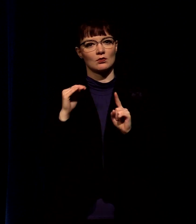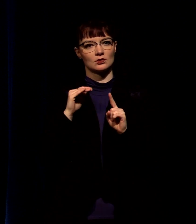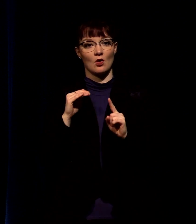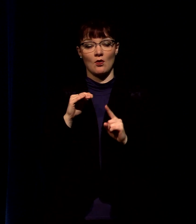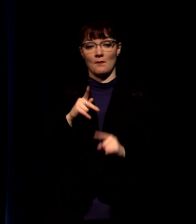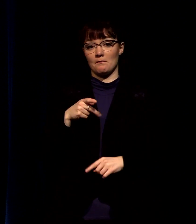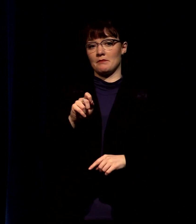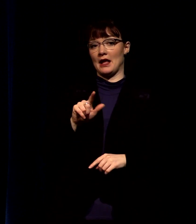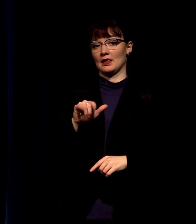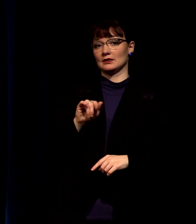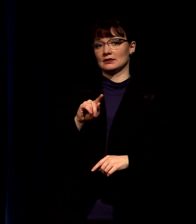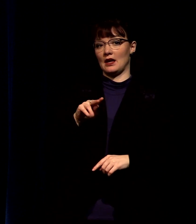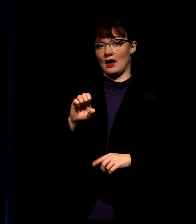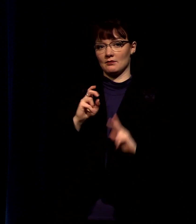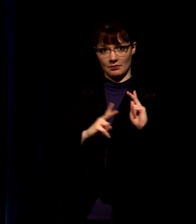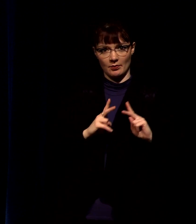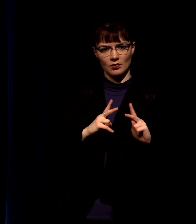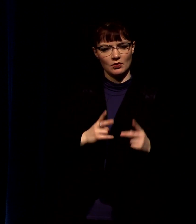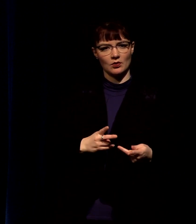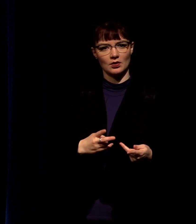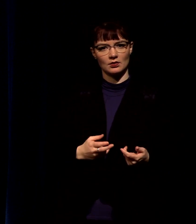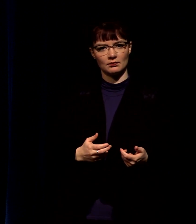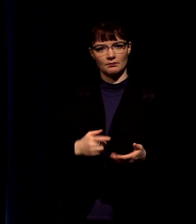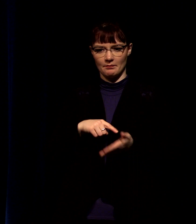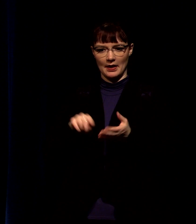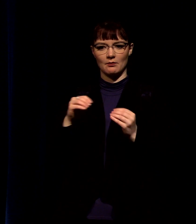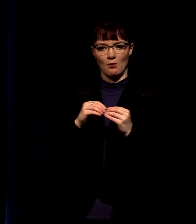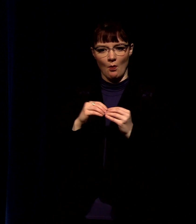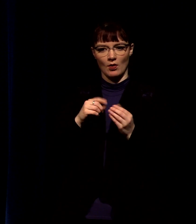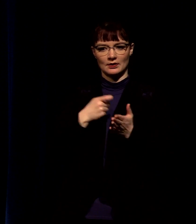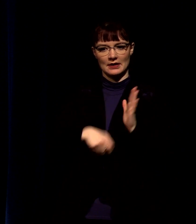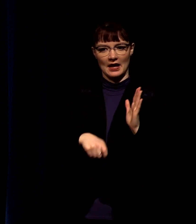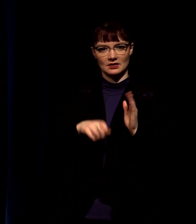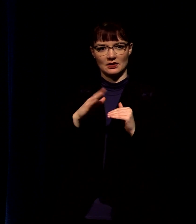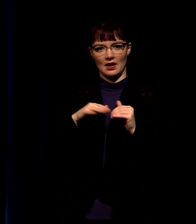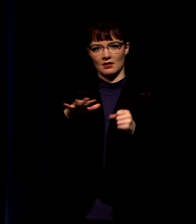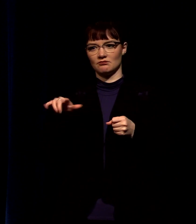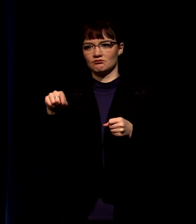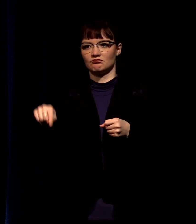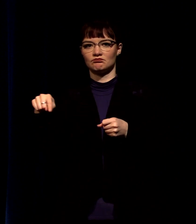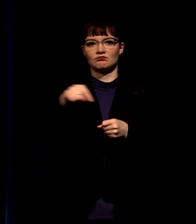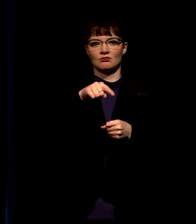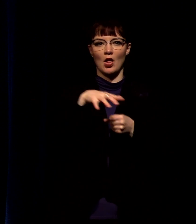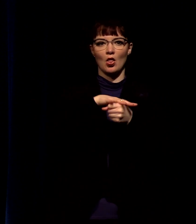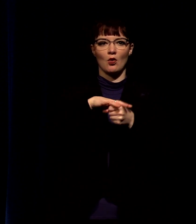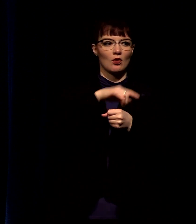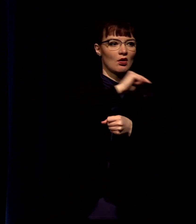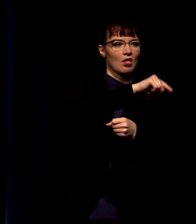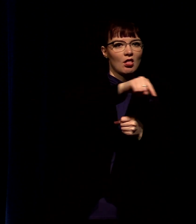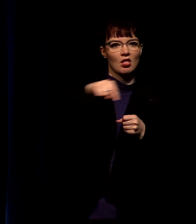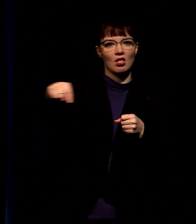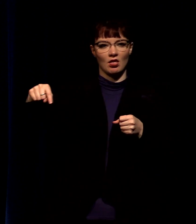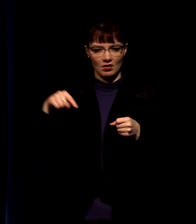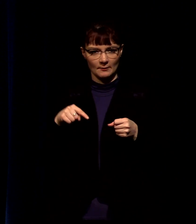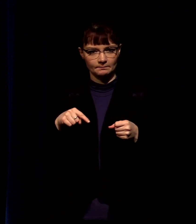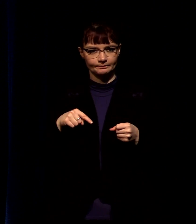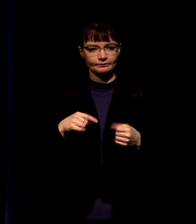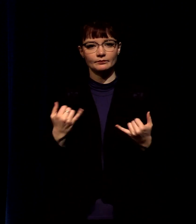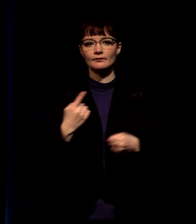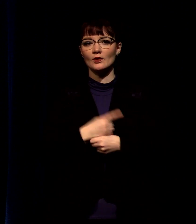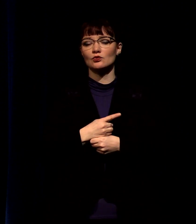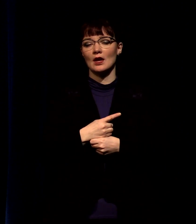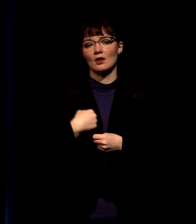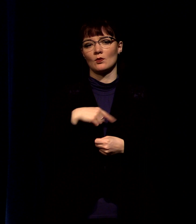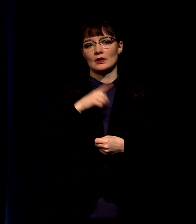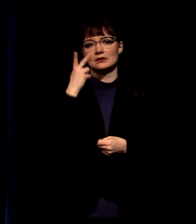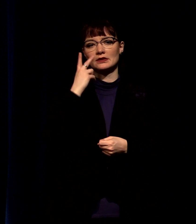taxes and even other occupied areas and taxes were a big deal and here today in our narrative we're